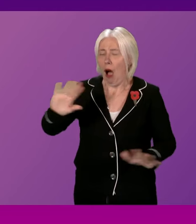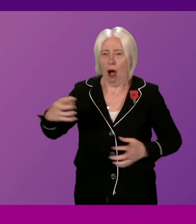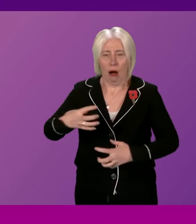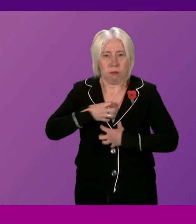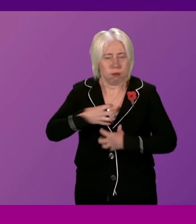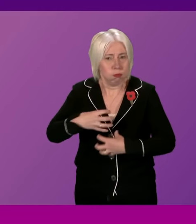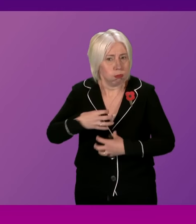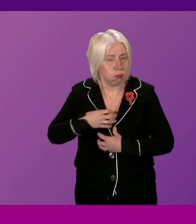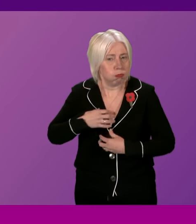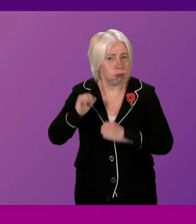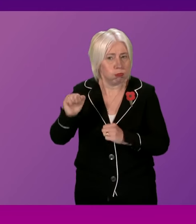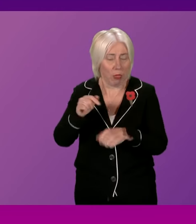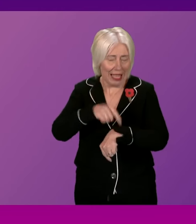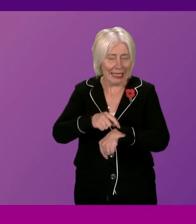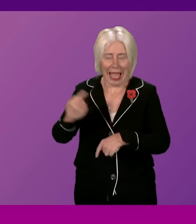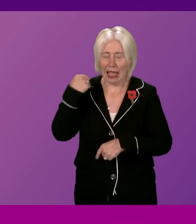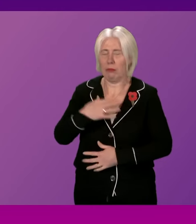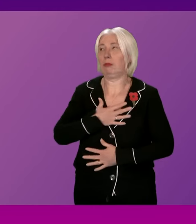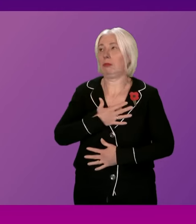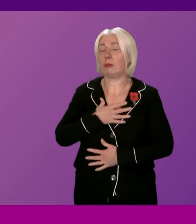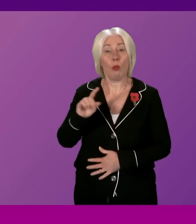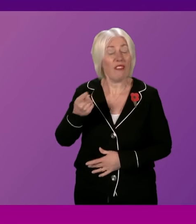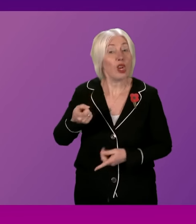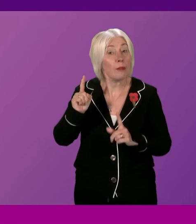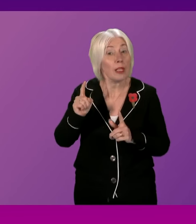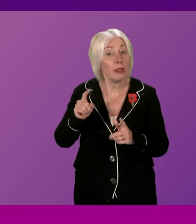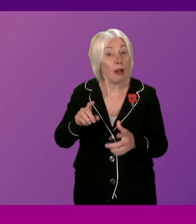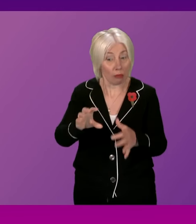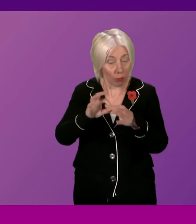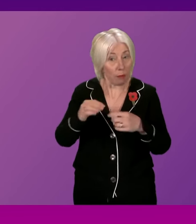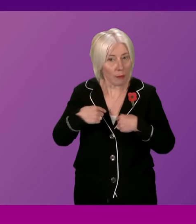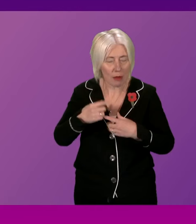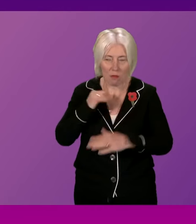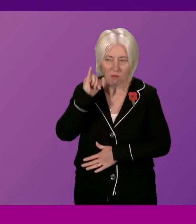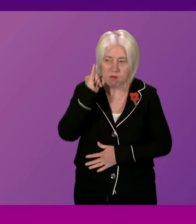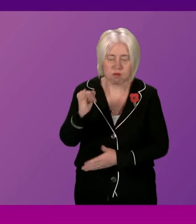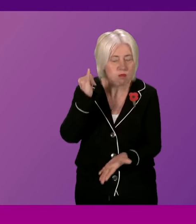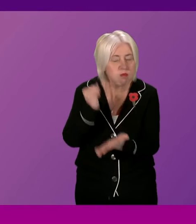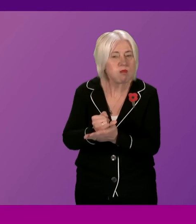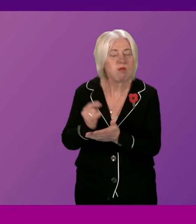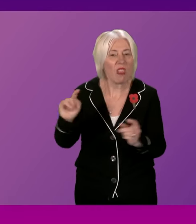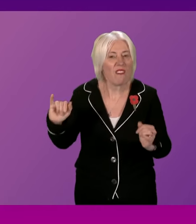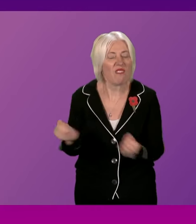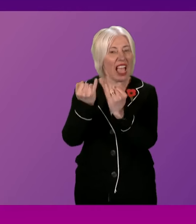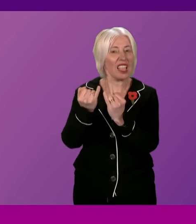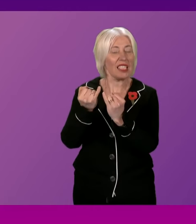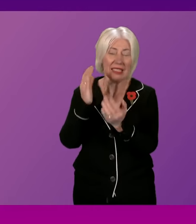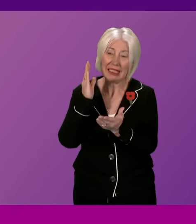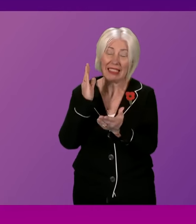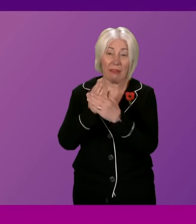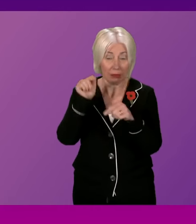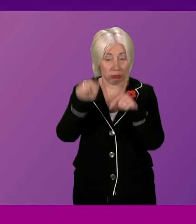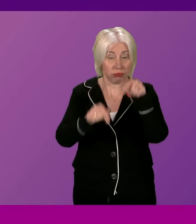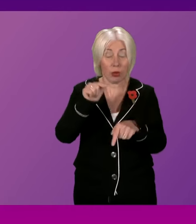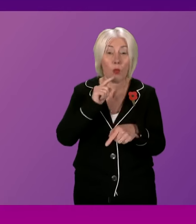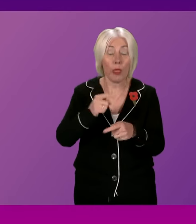they were during that time. Will the First Minister join me in condemning the violence, particularly the attacks on